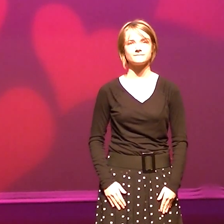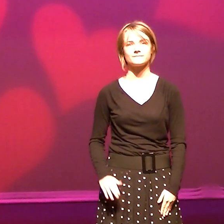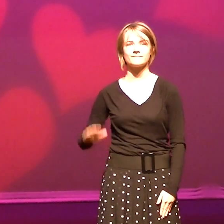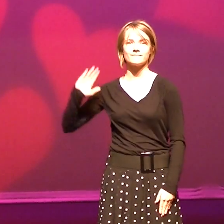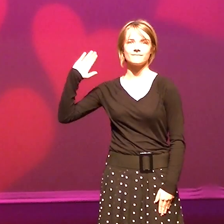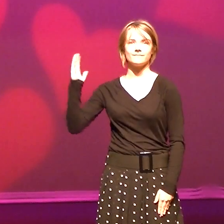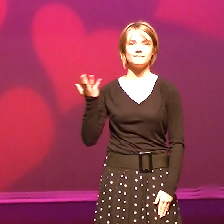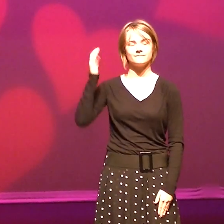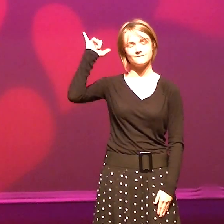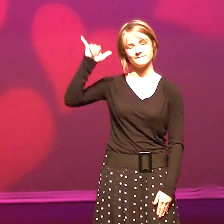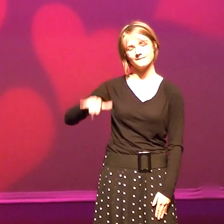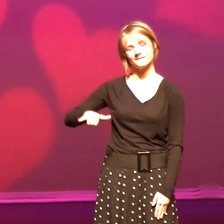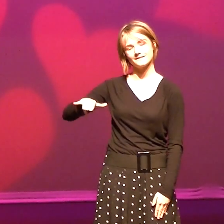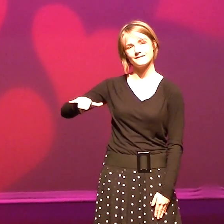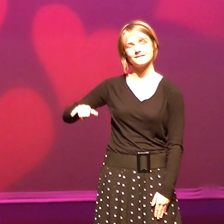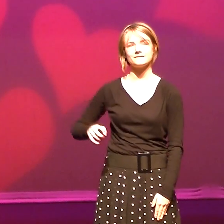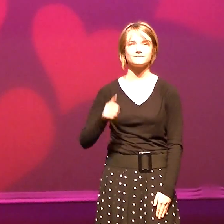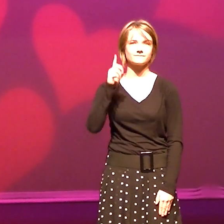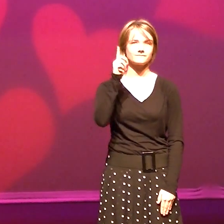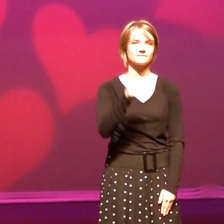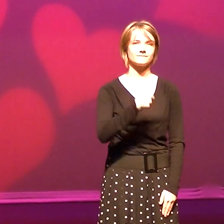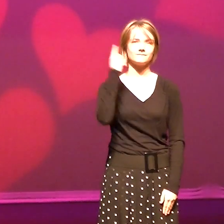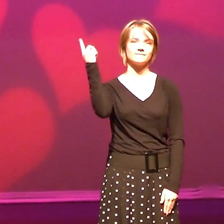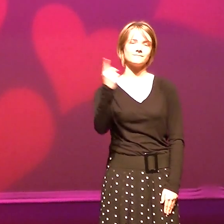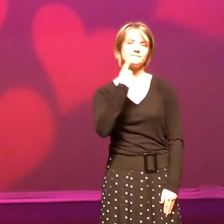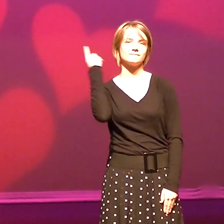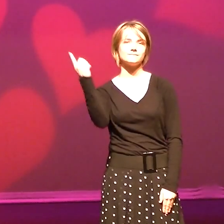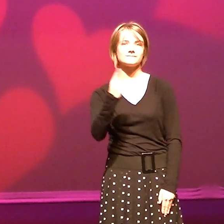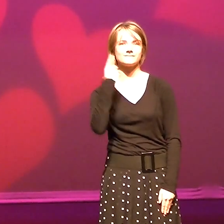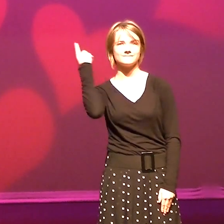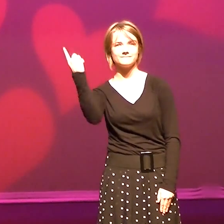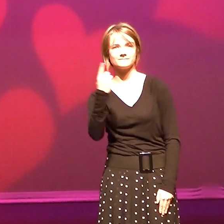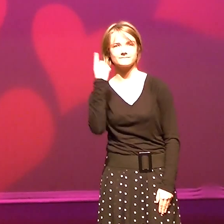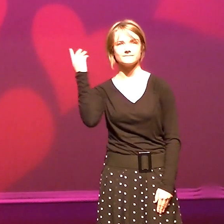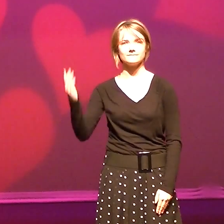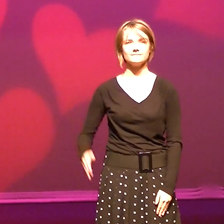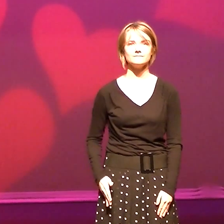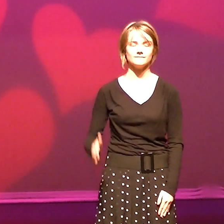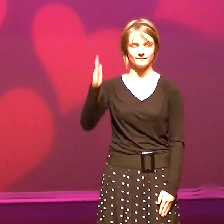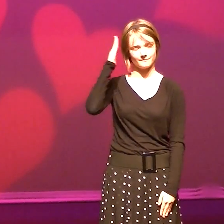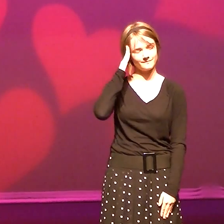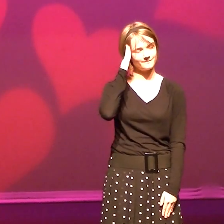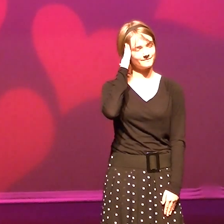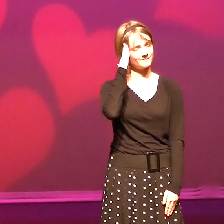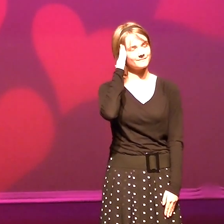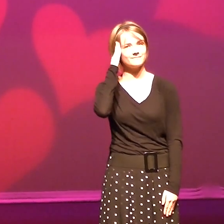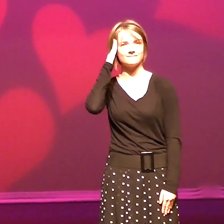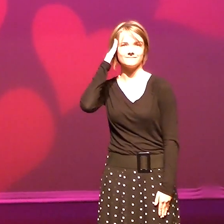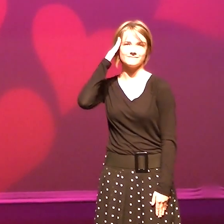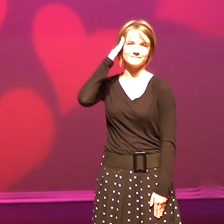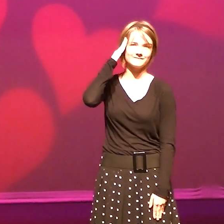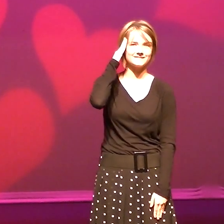And it seems that you were always on my mind